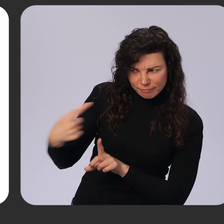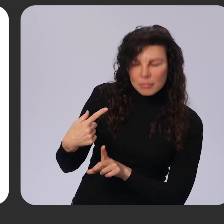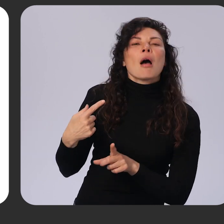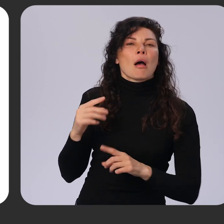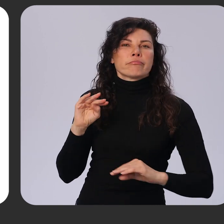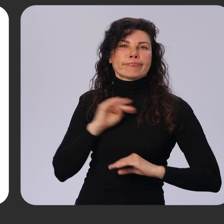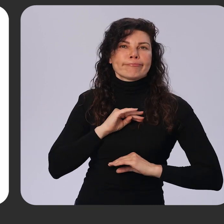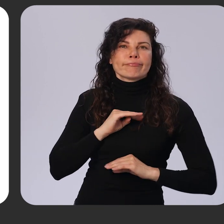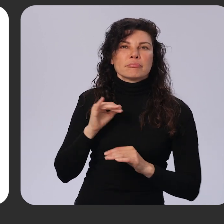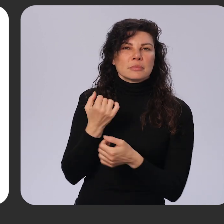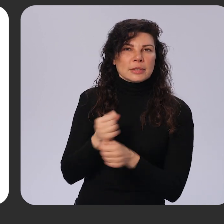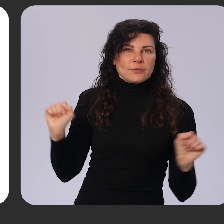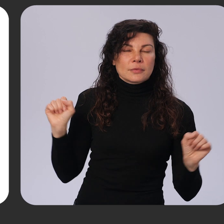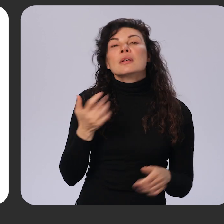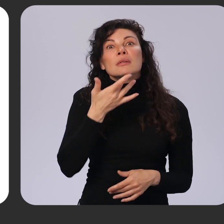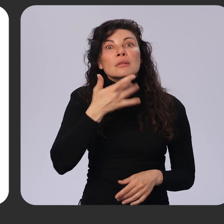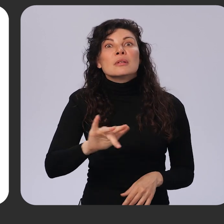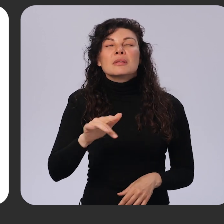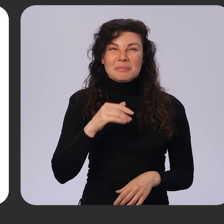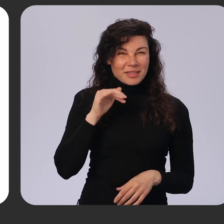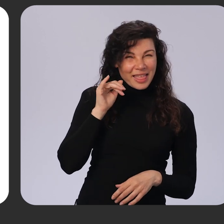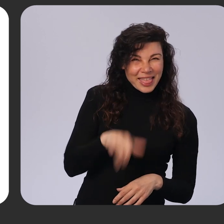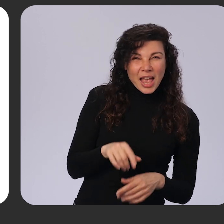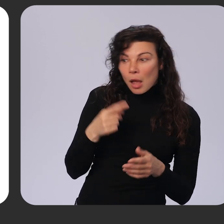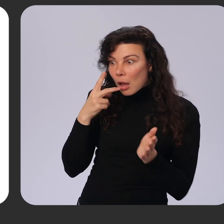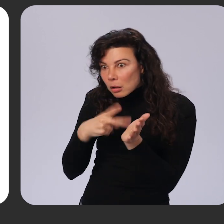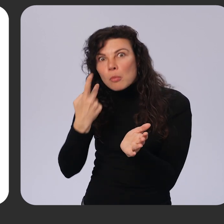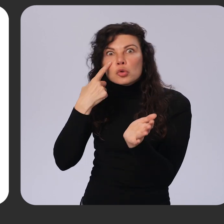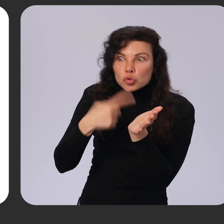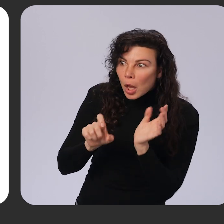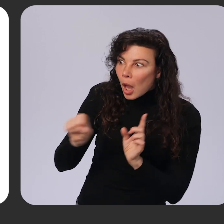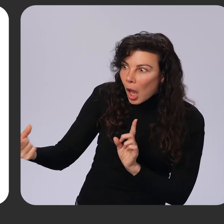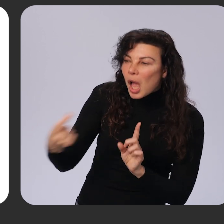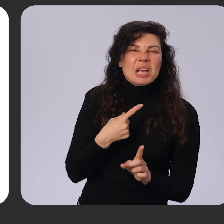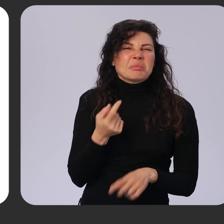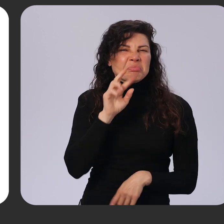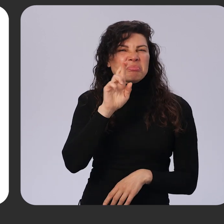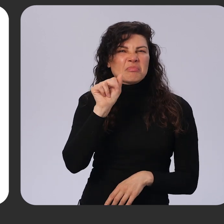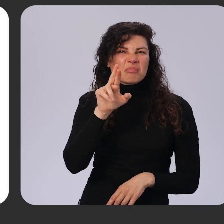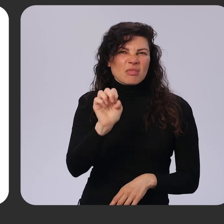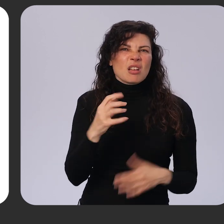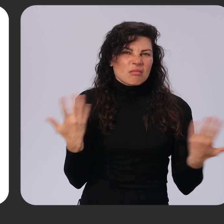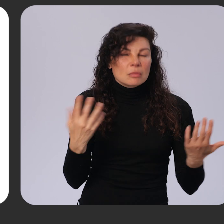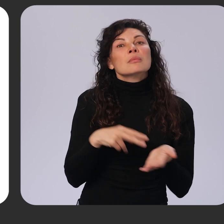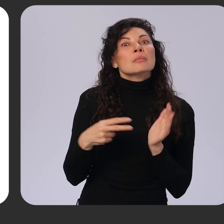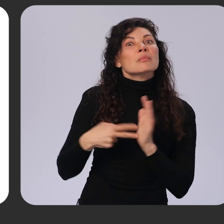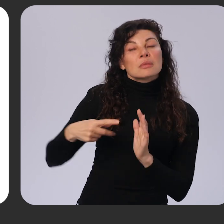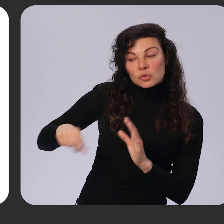Fortunately, we only expect this kind of step-up to happen in a small minority of cases, so users won't have to reach for